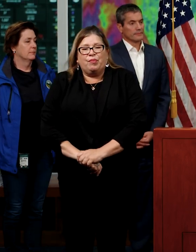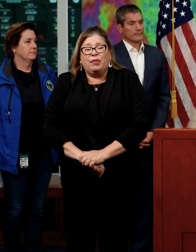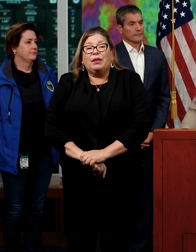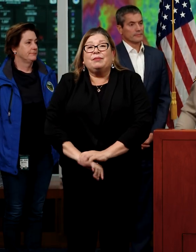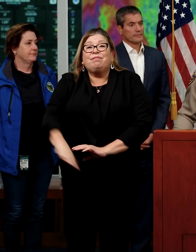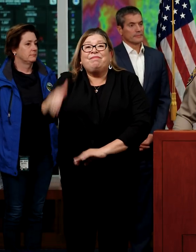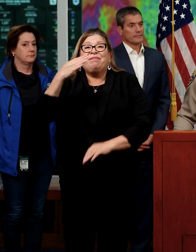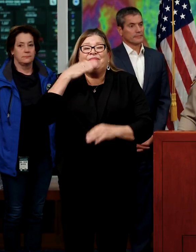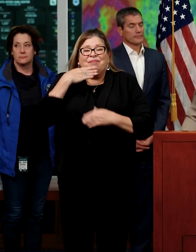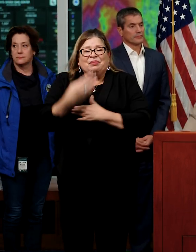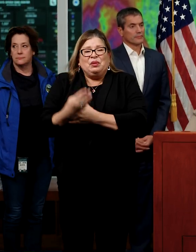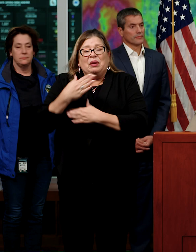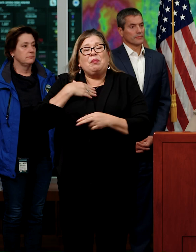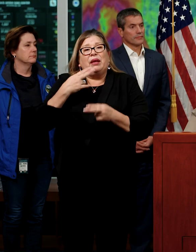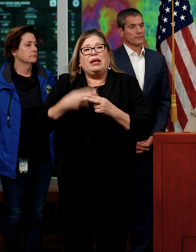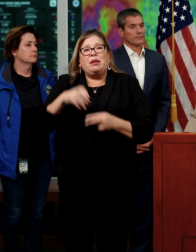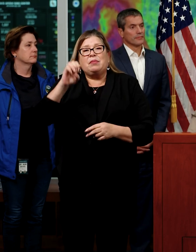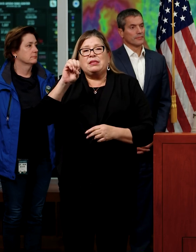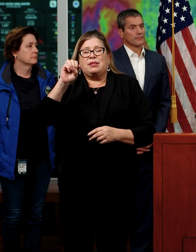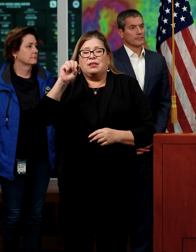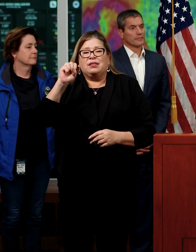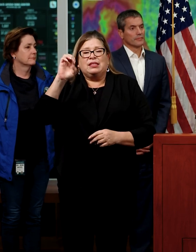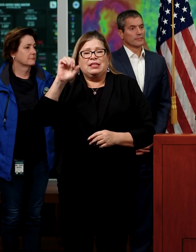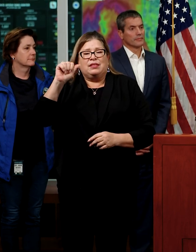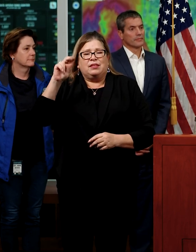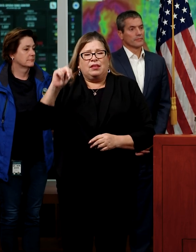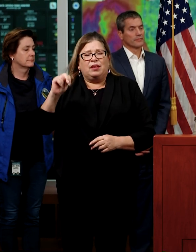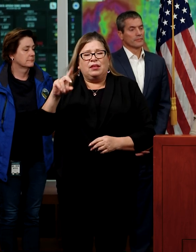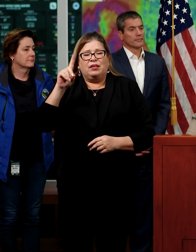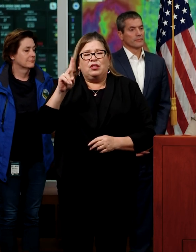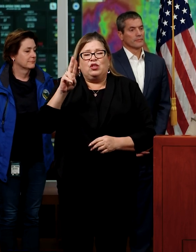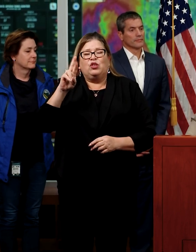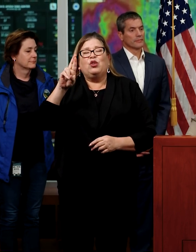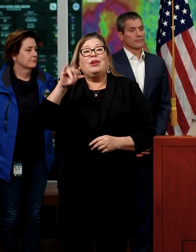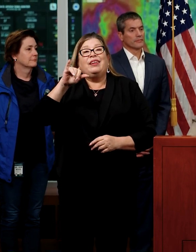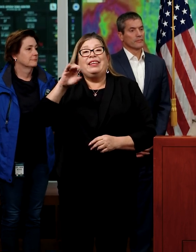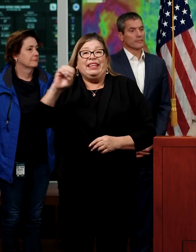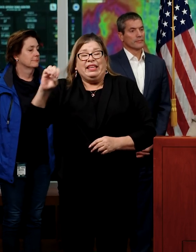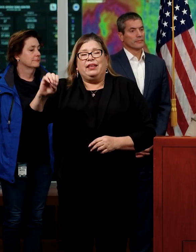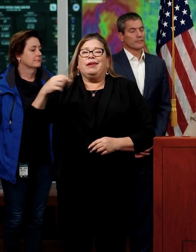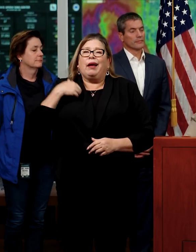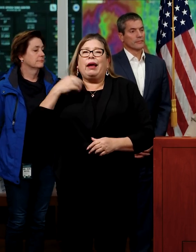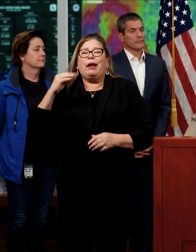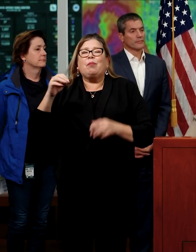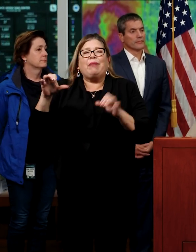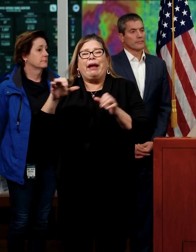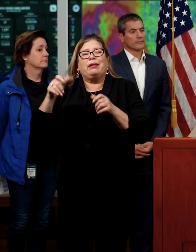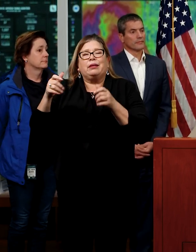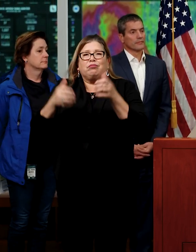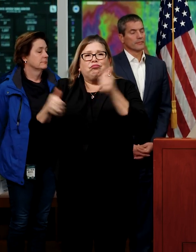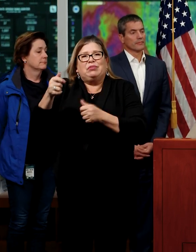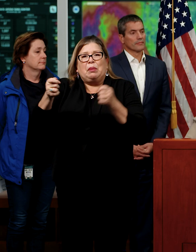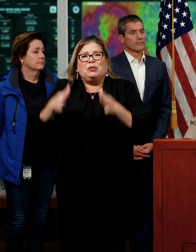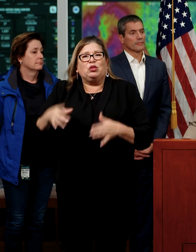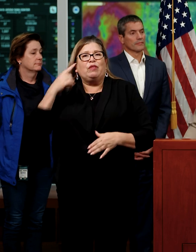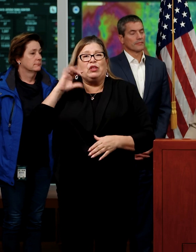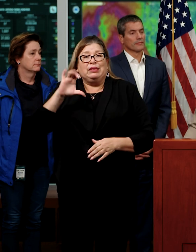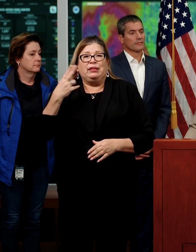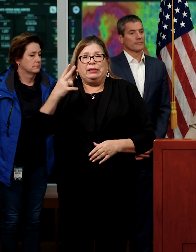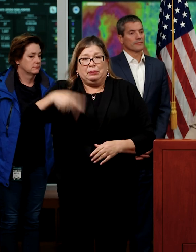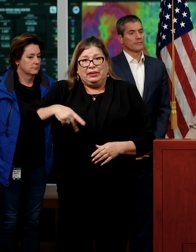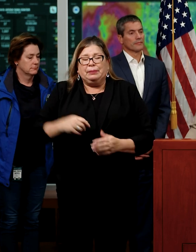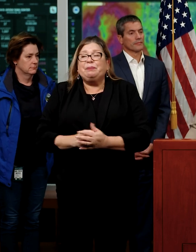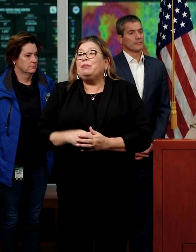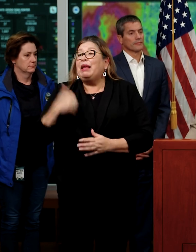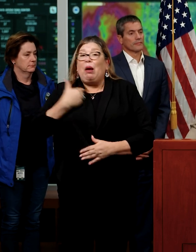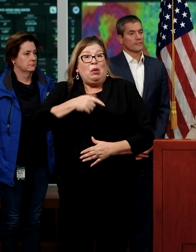Good morning. My name is Sean Durie. I'm the Acting Commissioner for the California Highway Patrol. First responders throughout the state are preparing